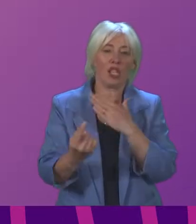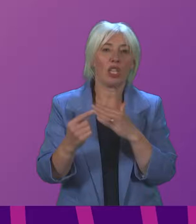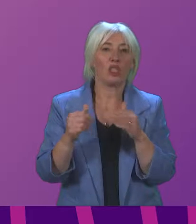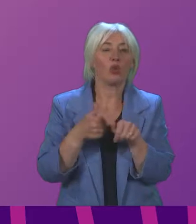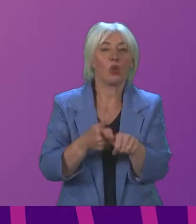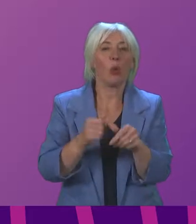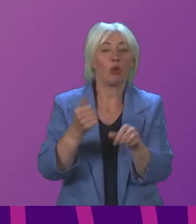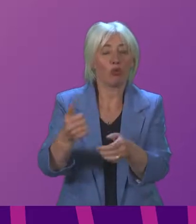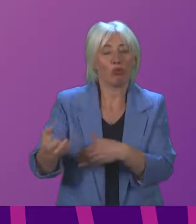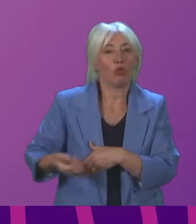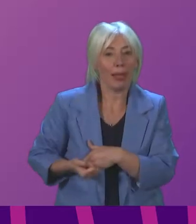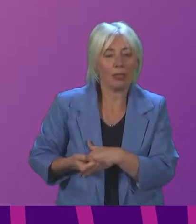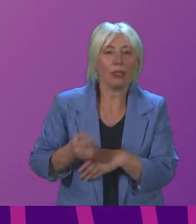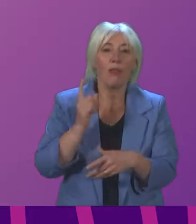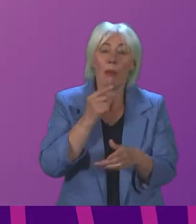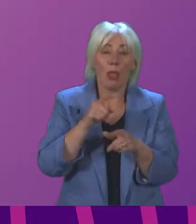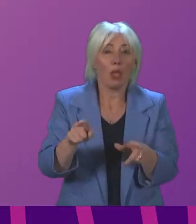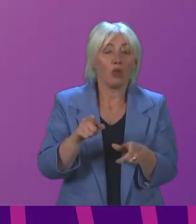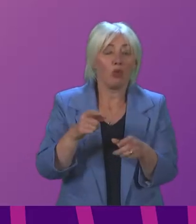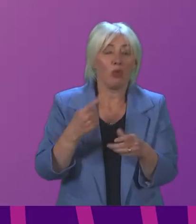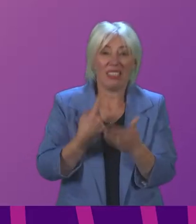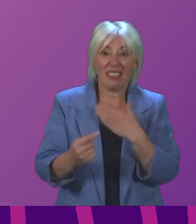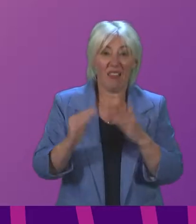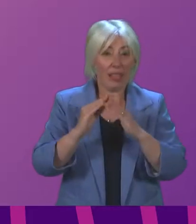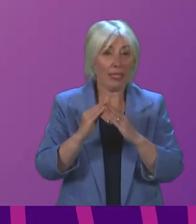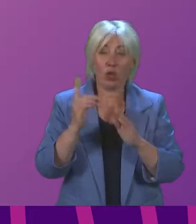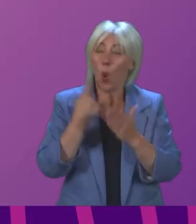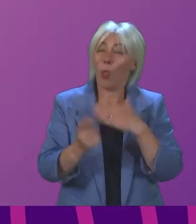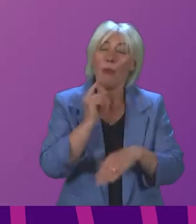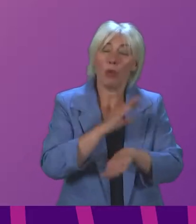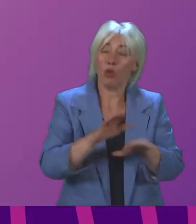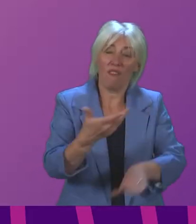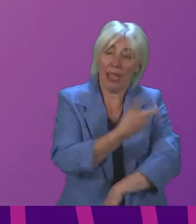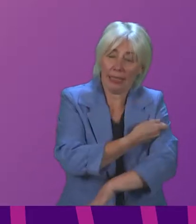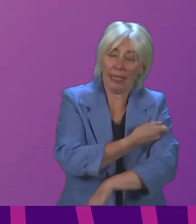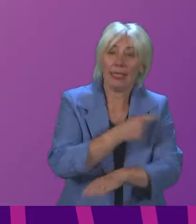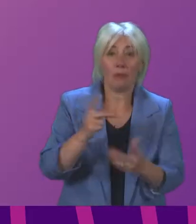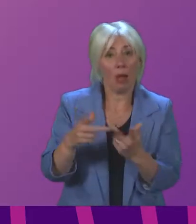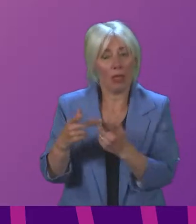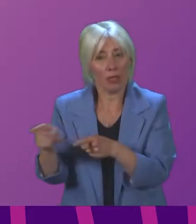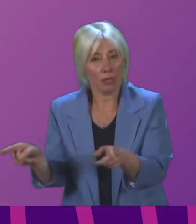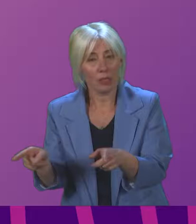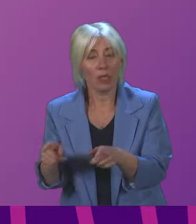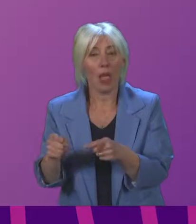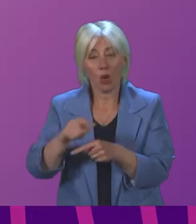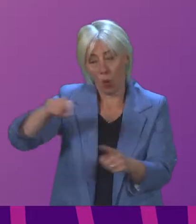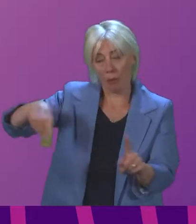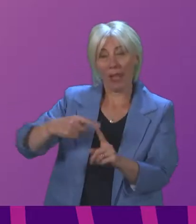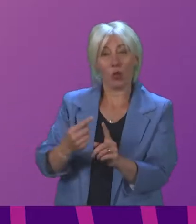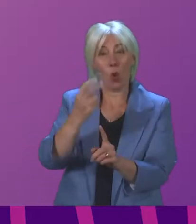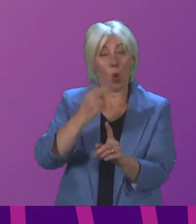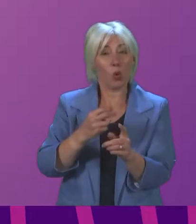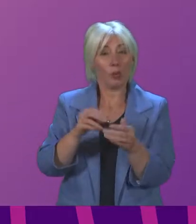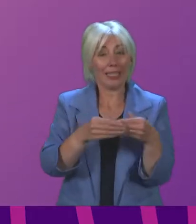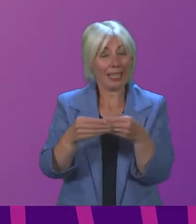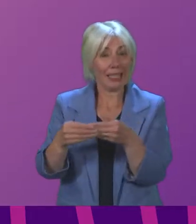NHS Track and Trace to self-isolate, not only those who are just unvaccinated. This is merely reverting to previous guidance. There cannot